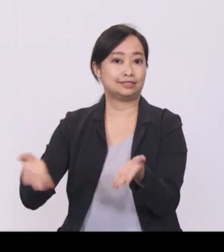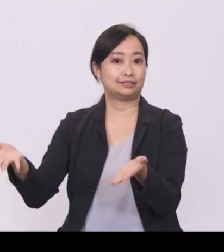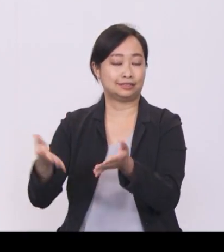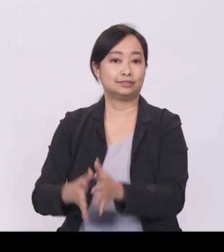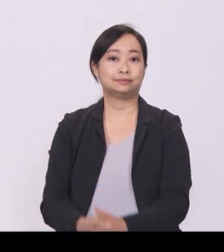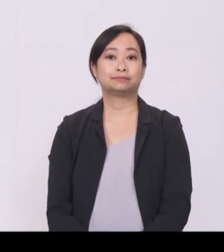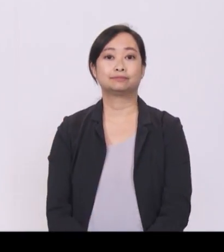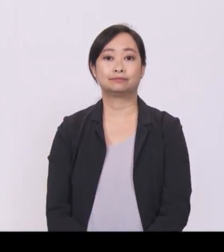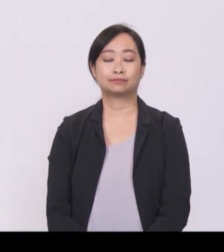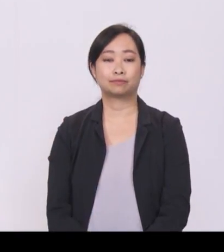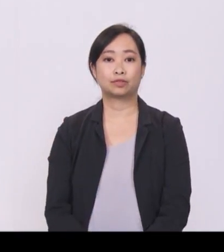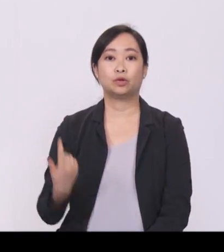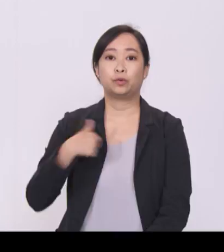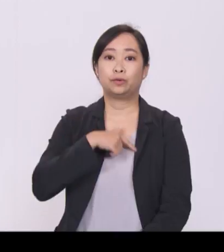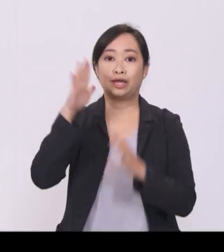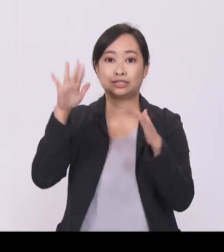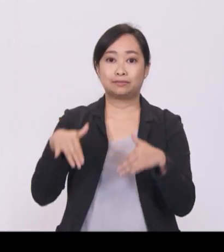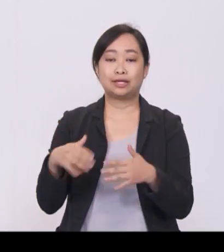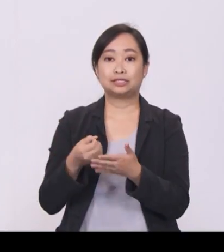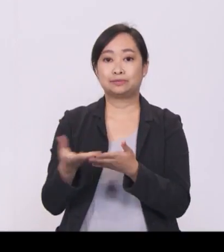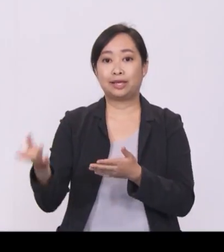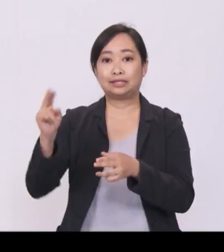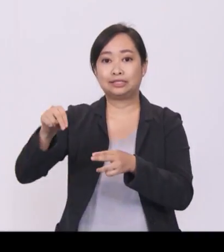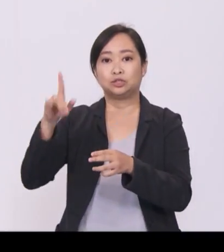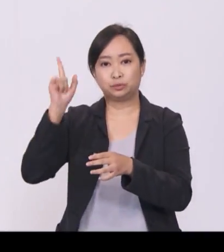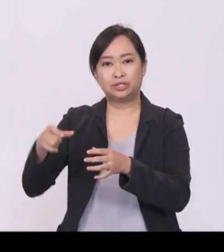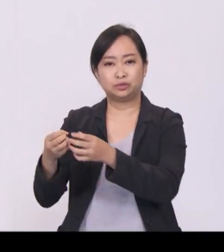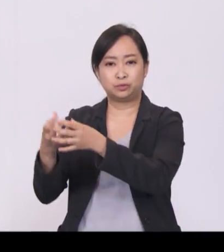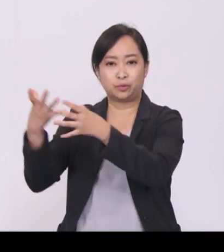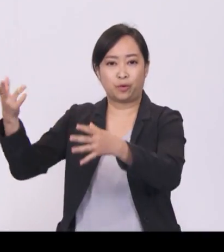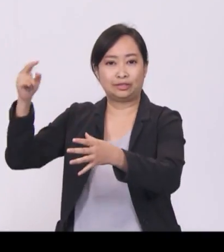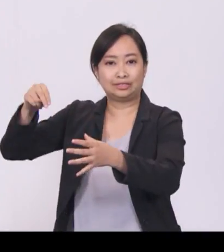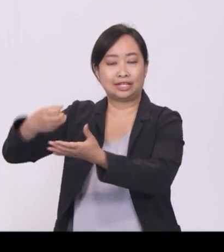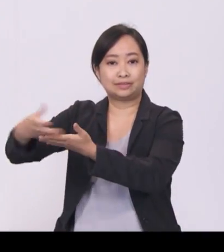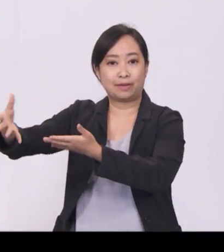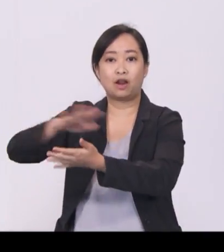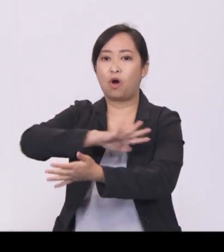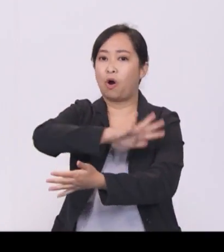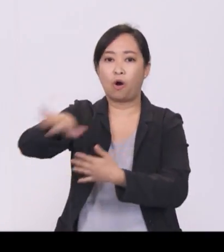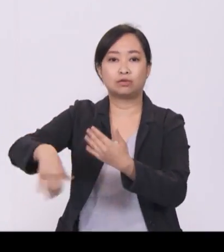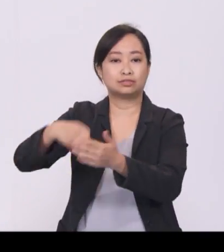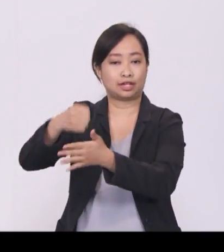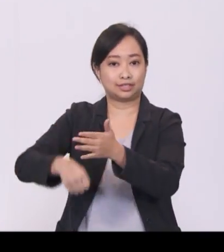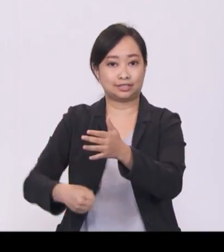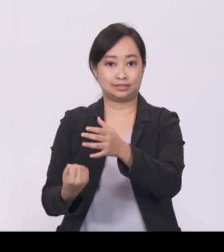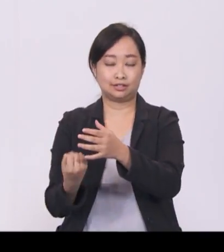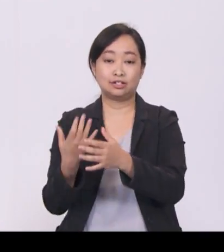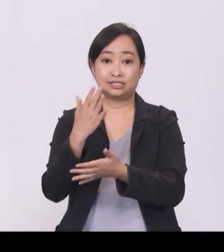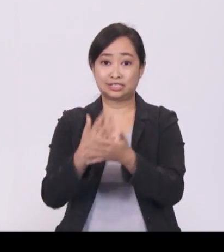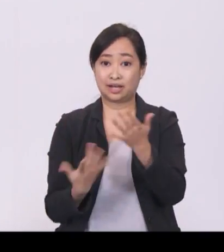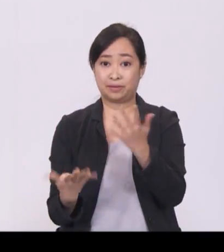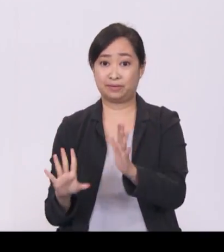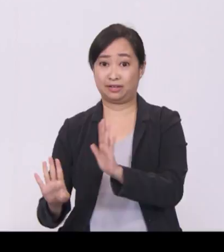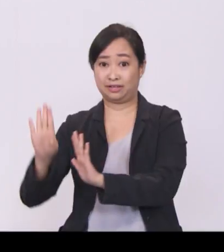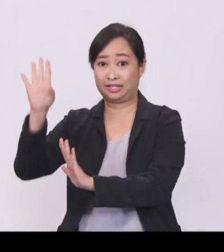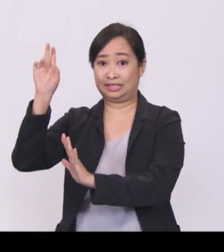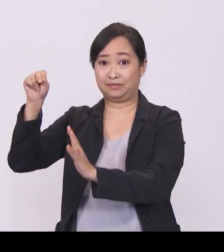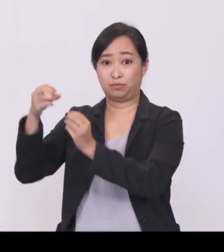We expect our spending needs to continue growing across all sectors, with some rising faster and more than others.